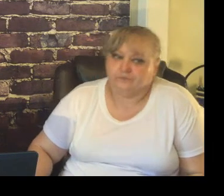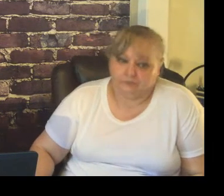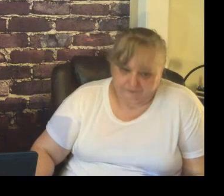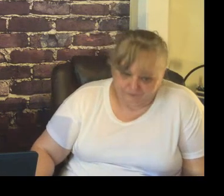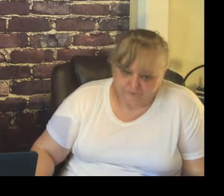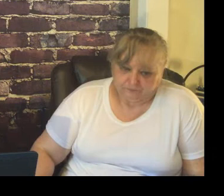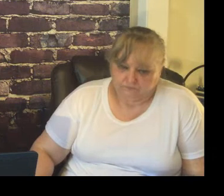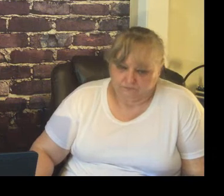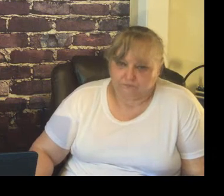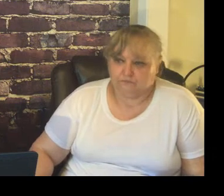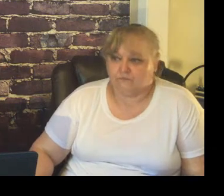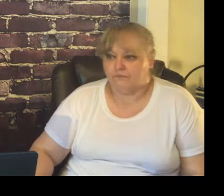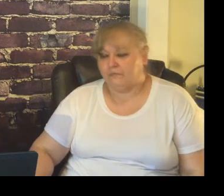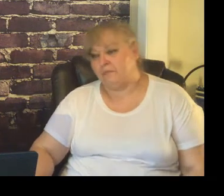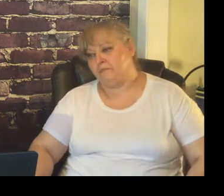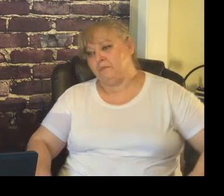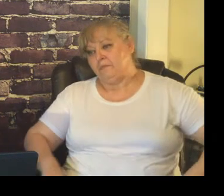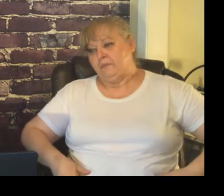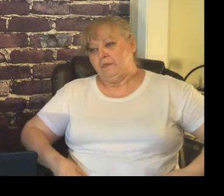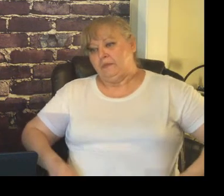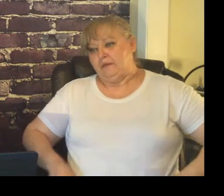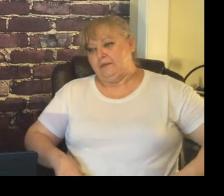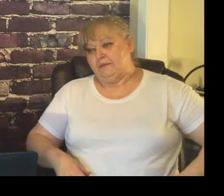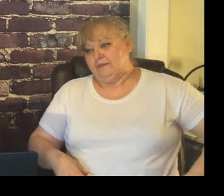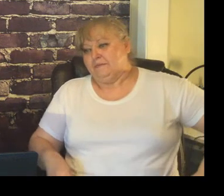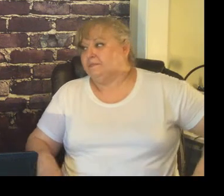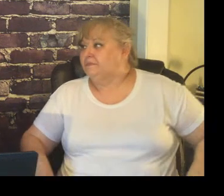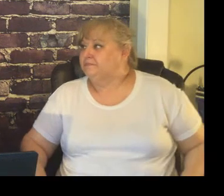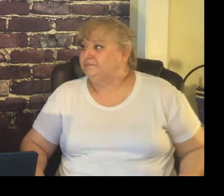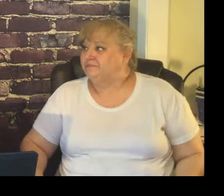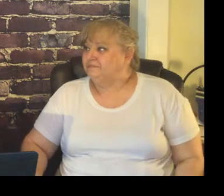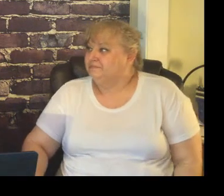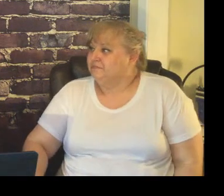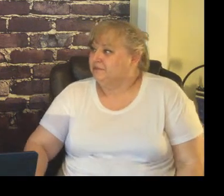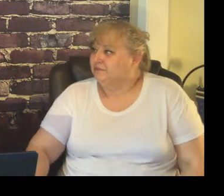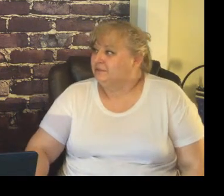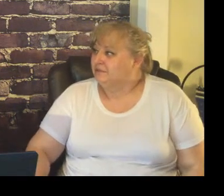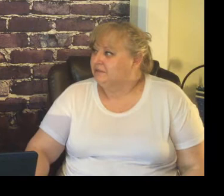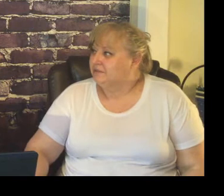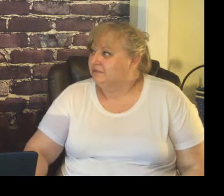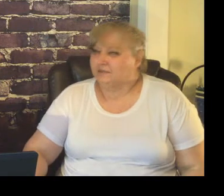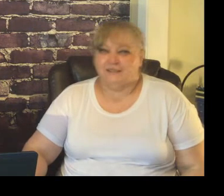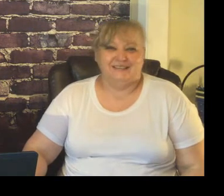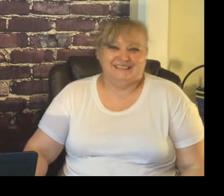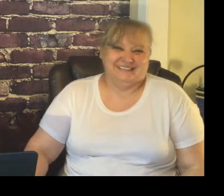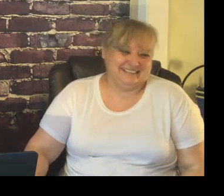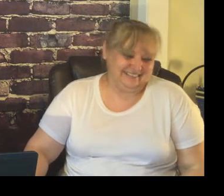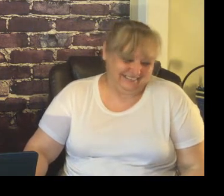education dumb and that would be classroom management one of our favorite things so